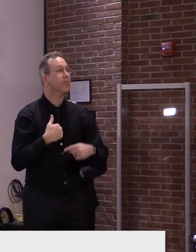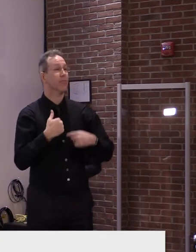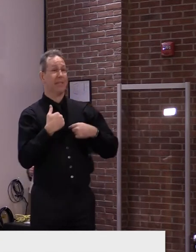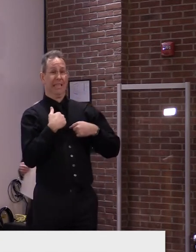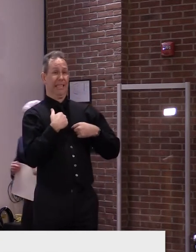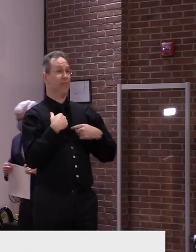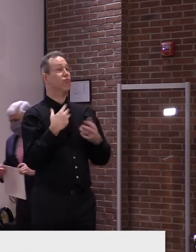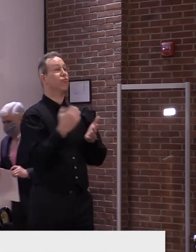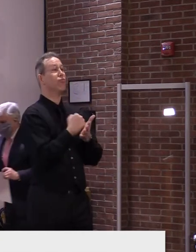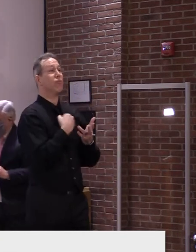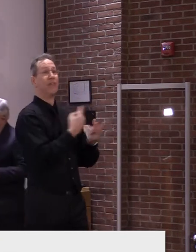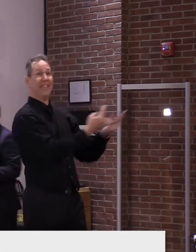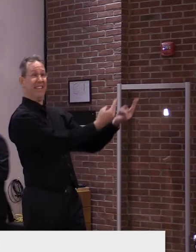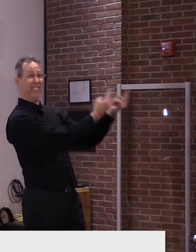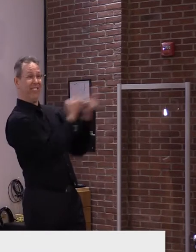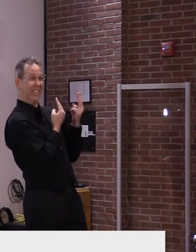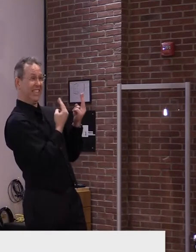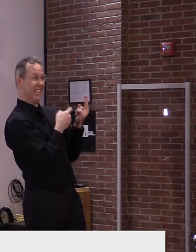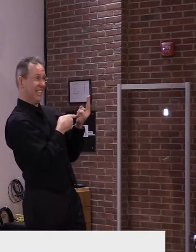that facility allows it, correct?